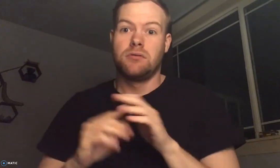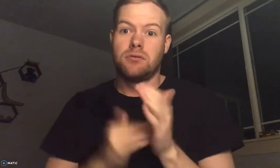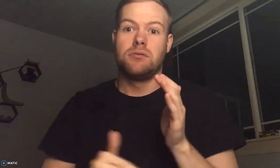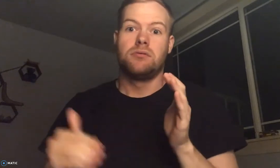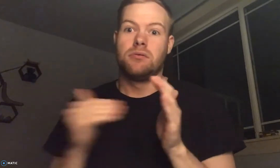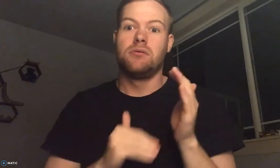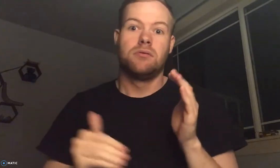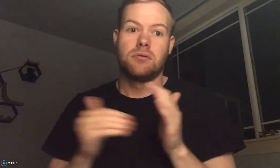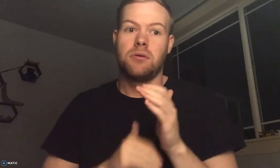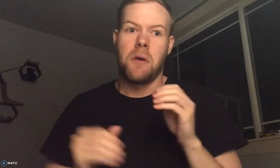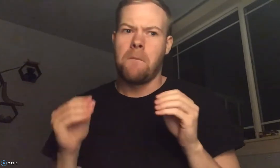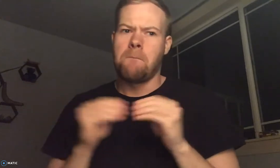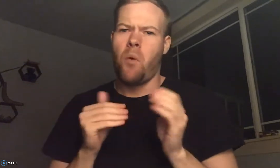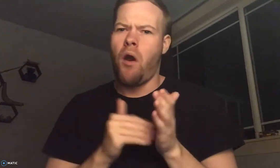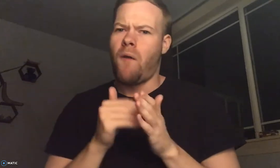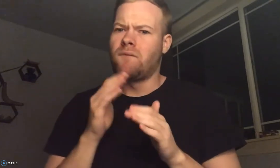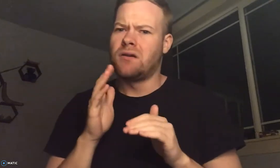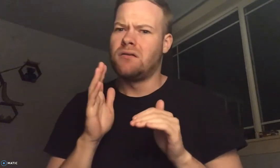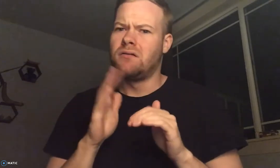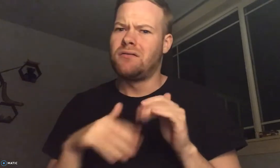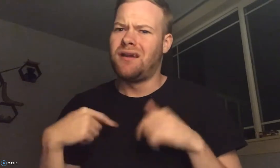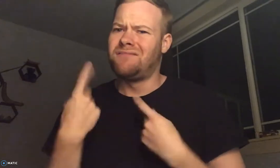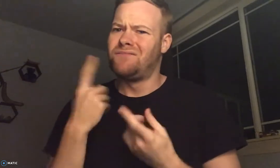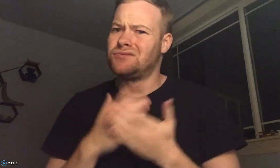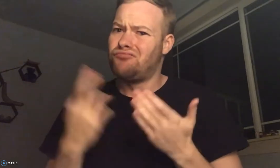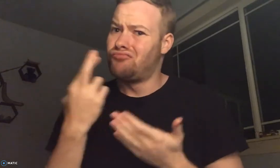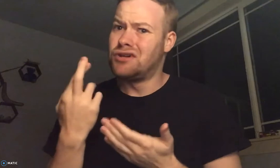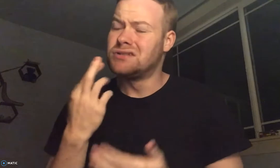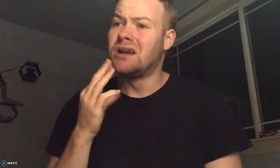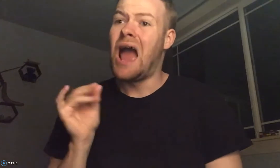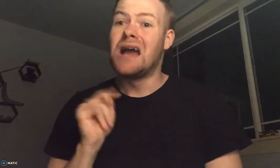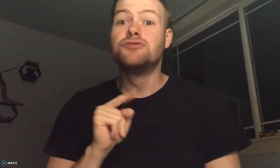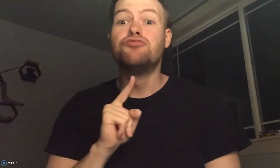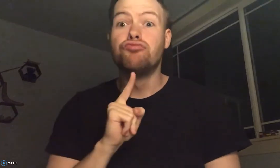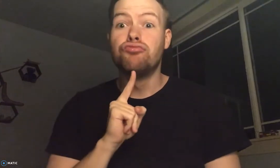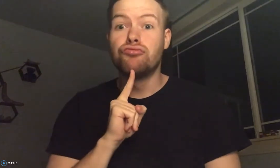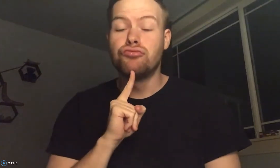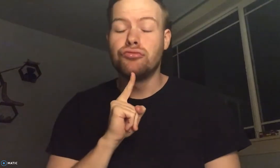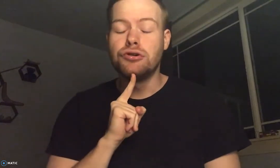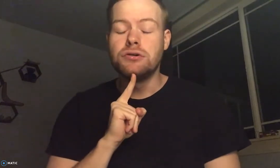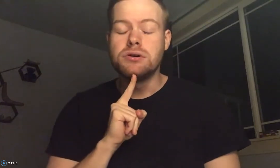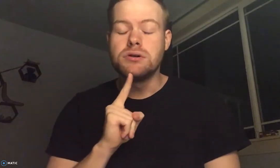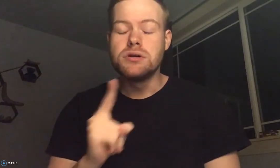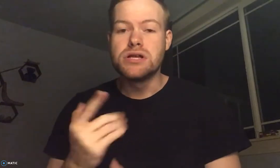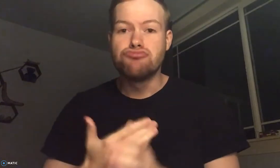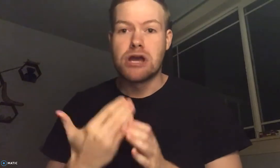I see this happening all the time, so often, and I really don't understand the reason.